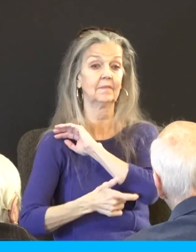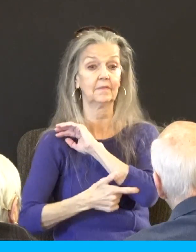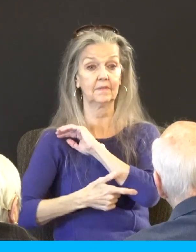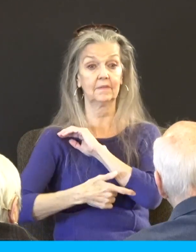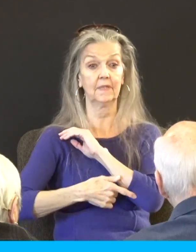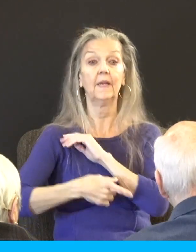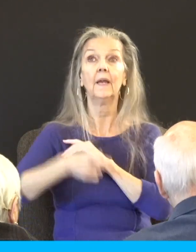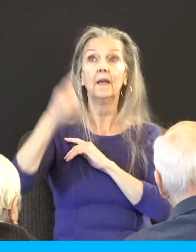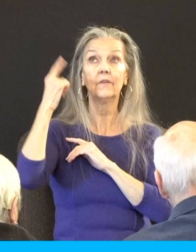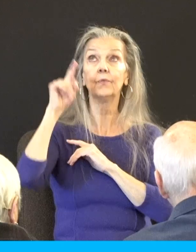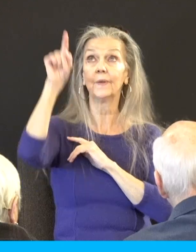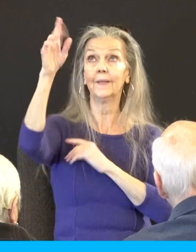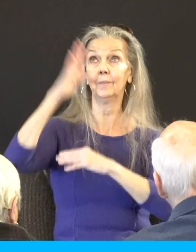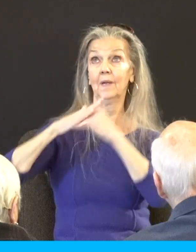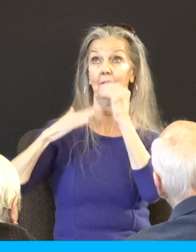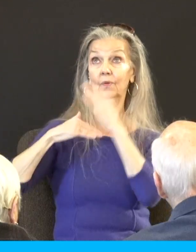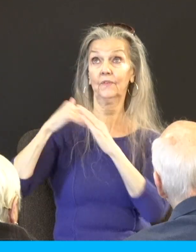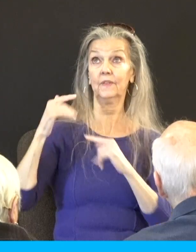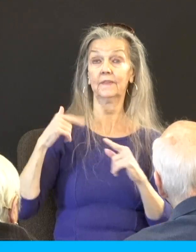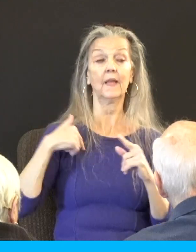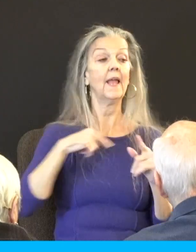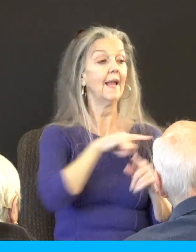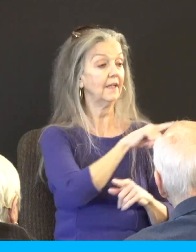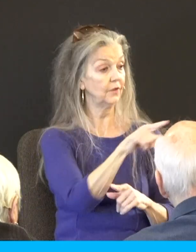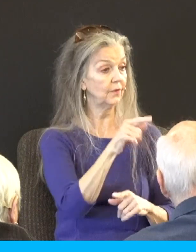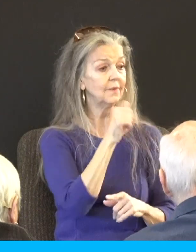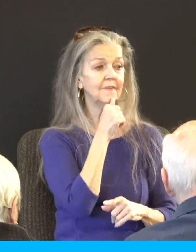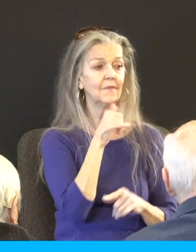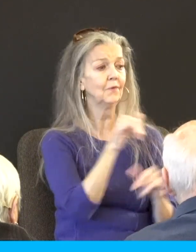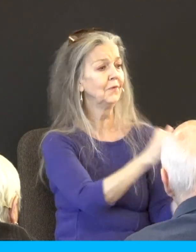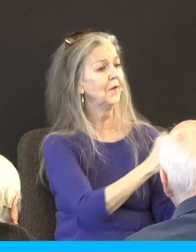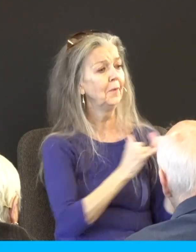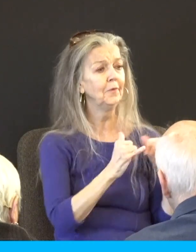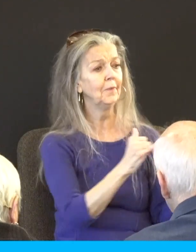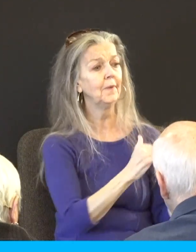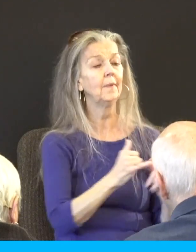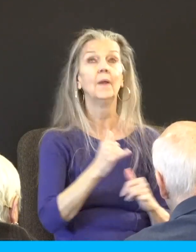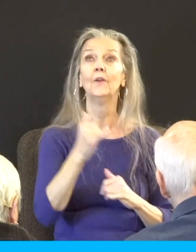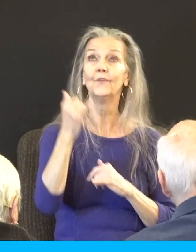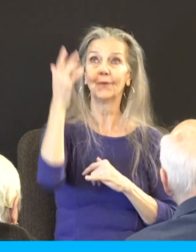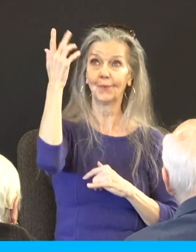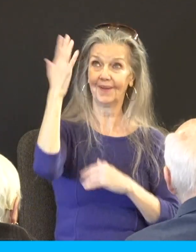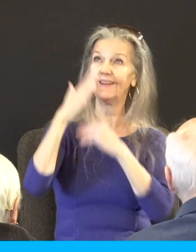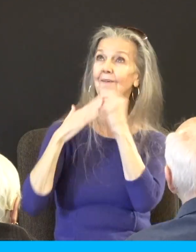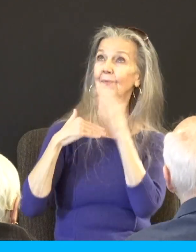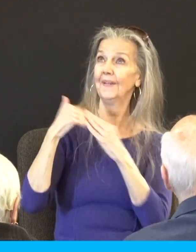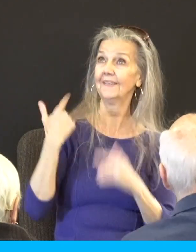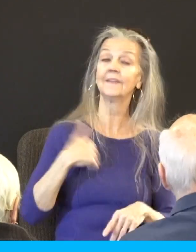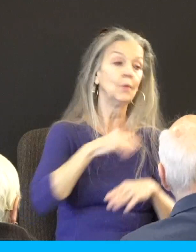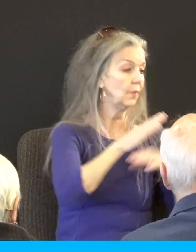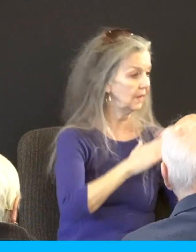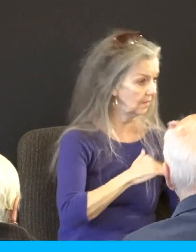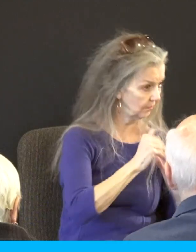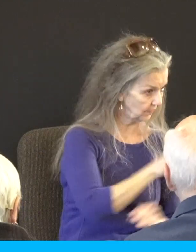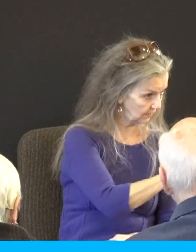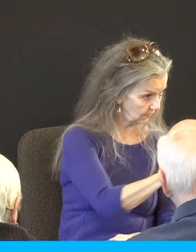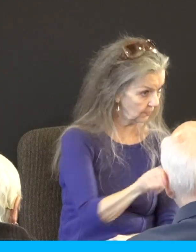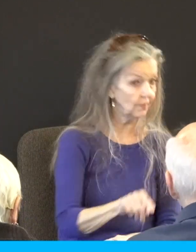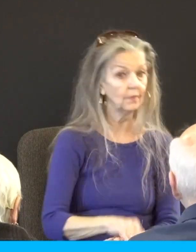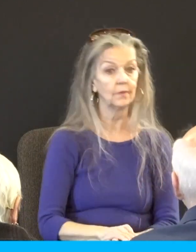the same sufferings which we also suffer. You're not the only one. This has been through history. Or whether we be comforted, it